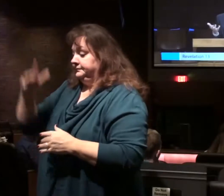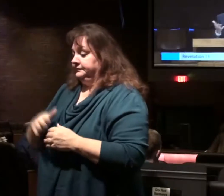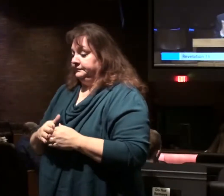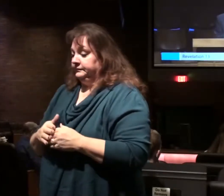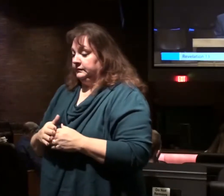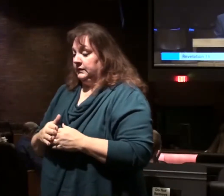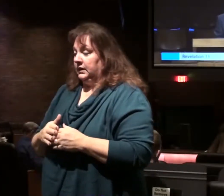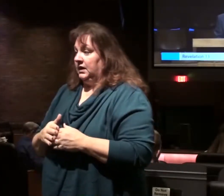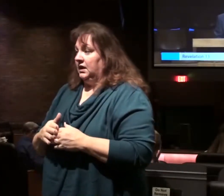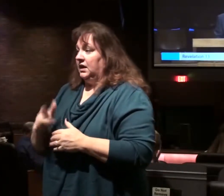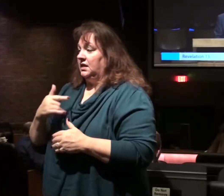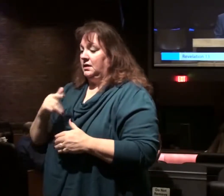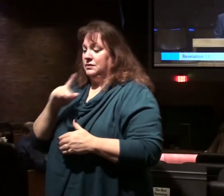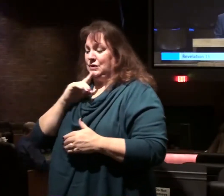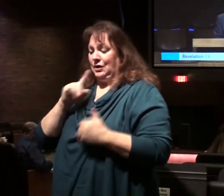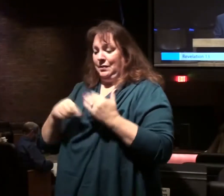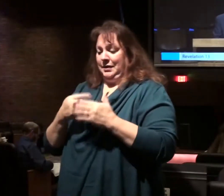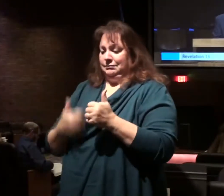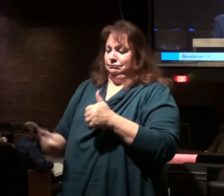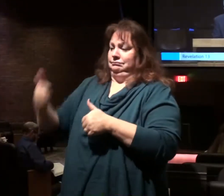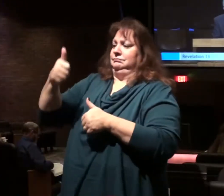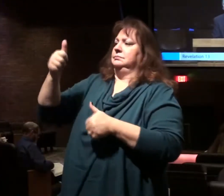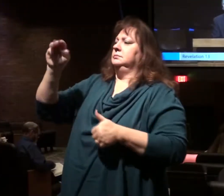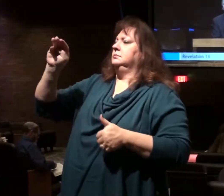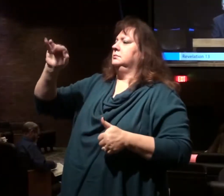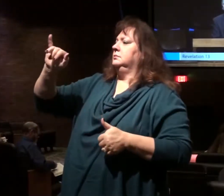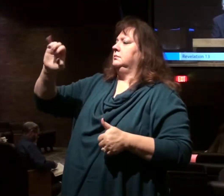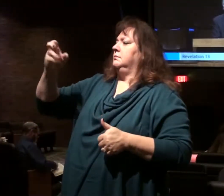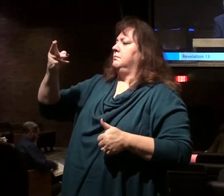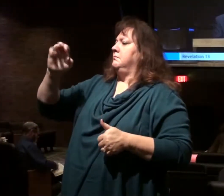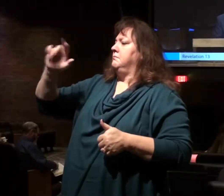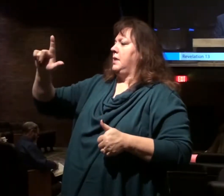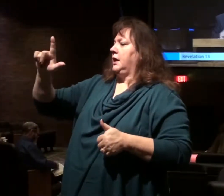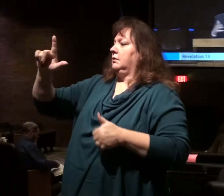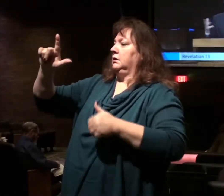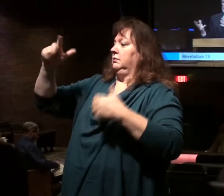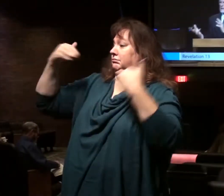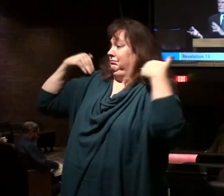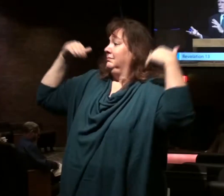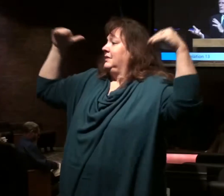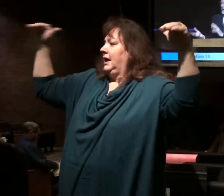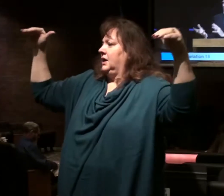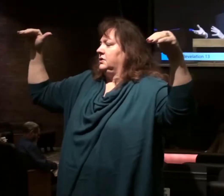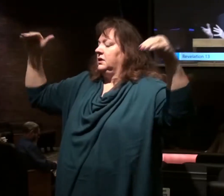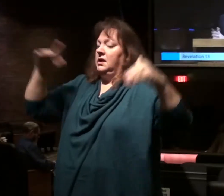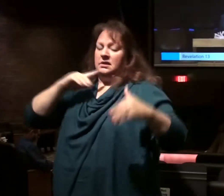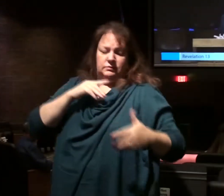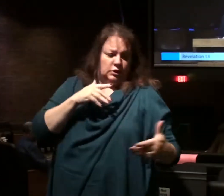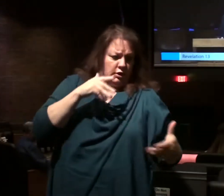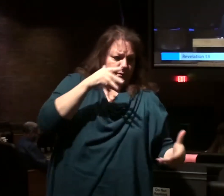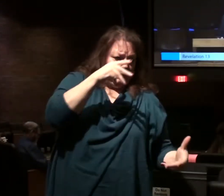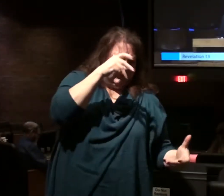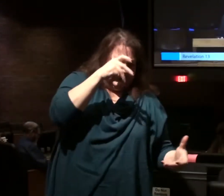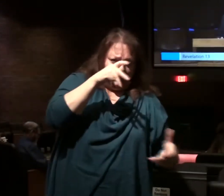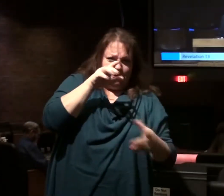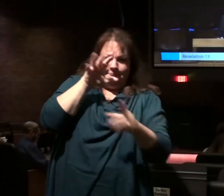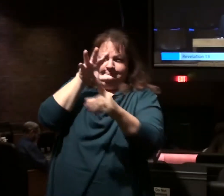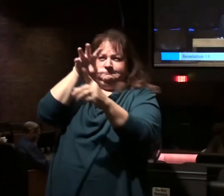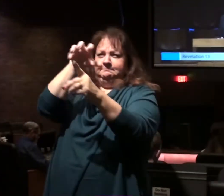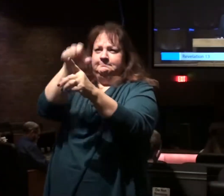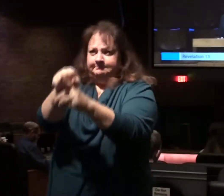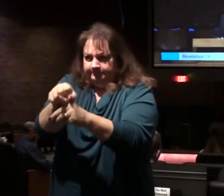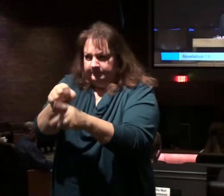Then we talk about Michael the archangel. Then we talk about the devil attacking the nation Israel.